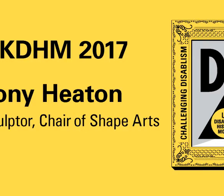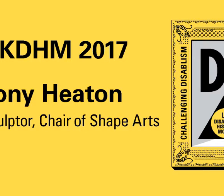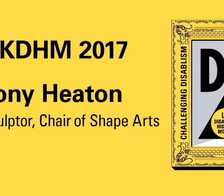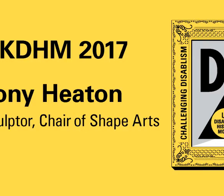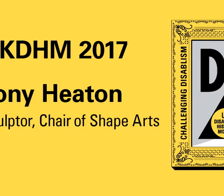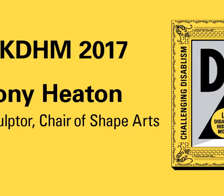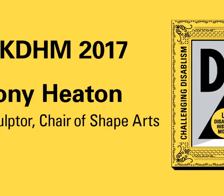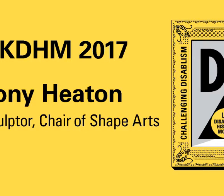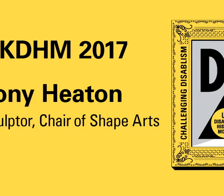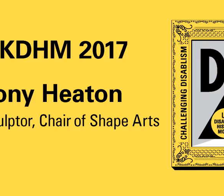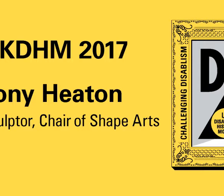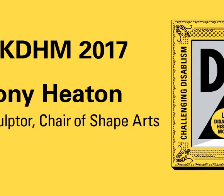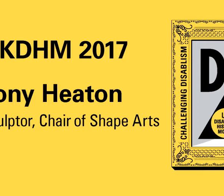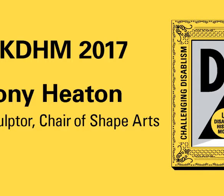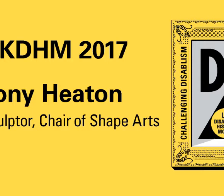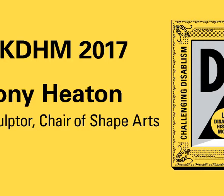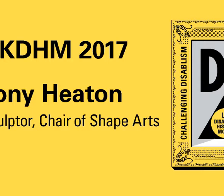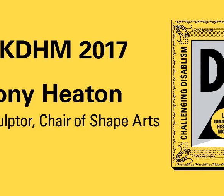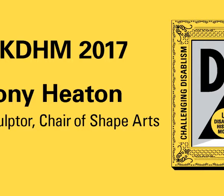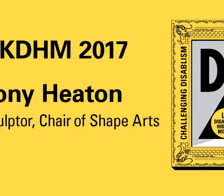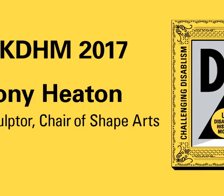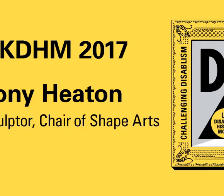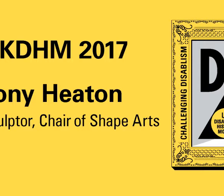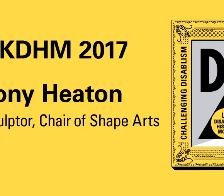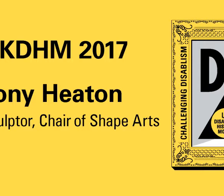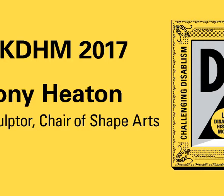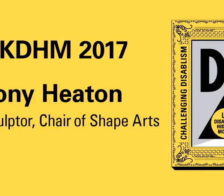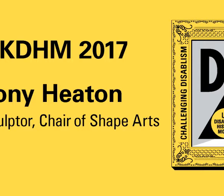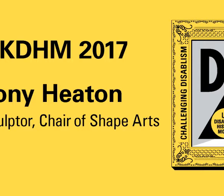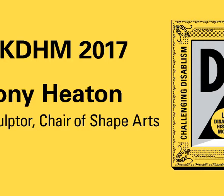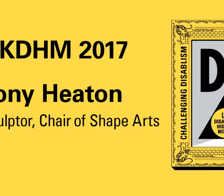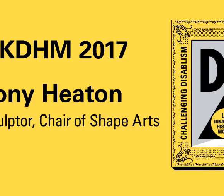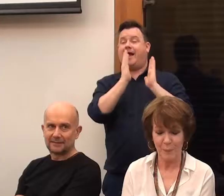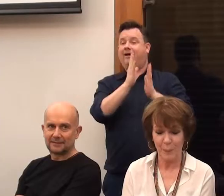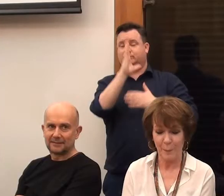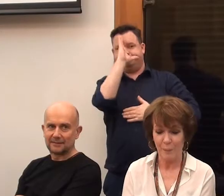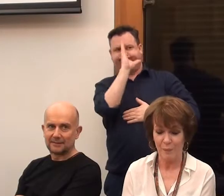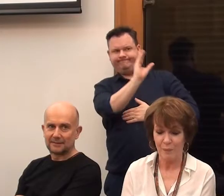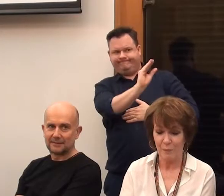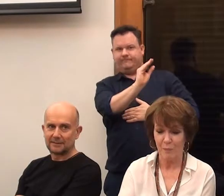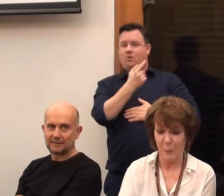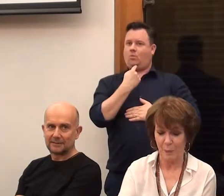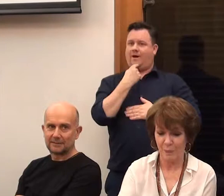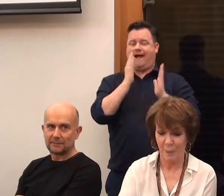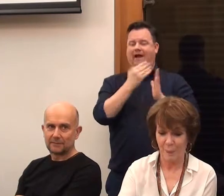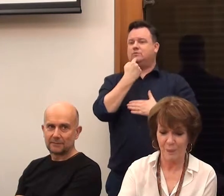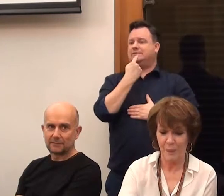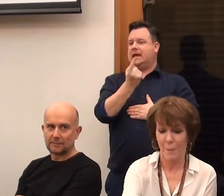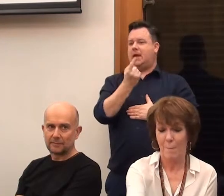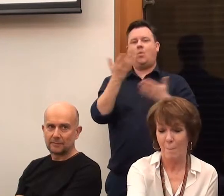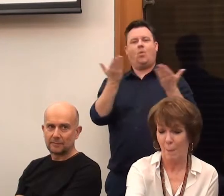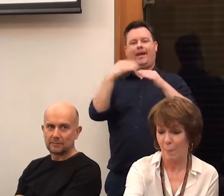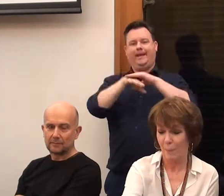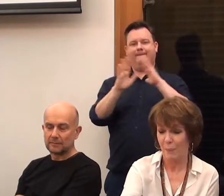Oh, it's great to be here and it's great to hear John. And we just need to keep telling him what he needs to say and what he needs to do.